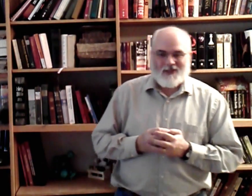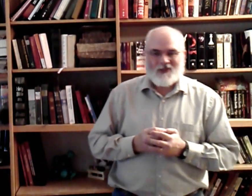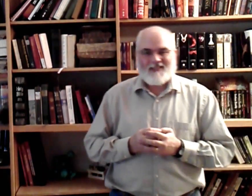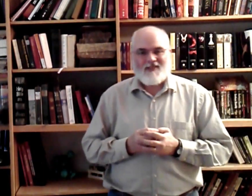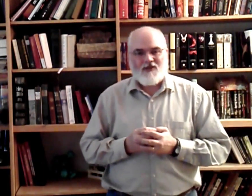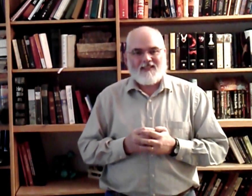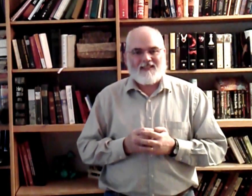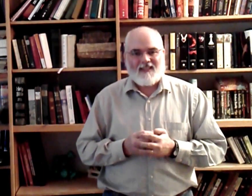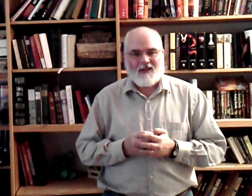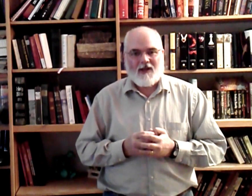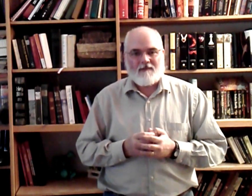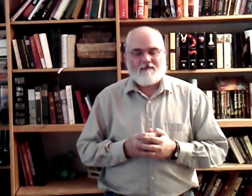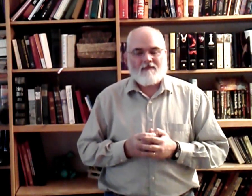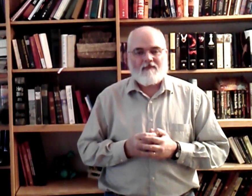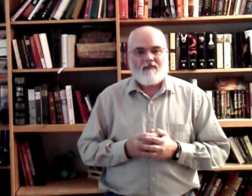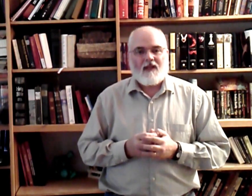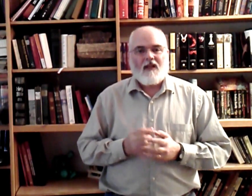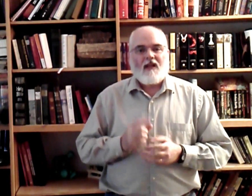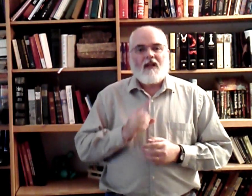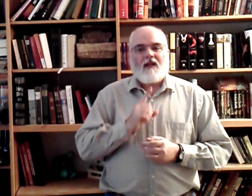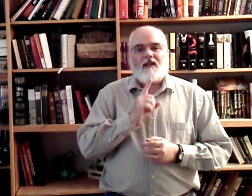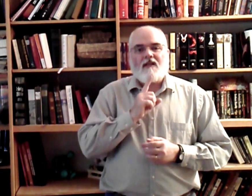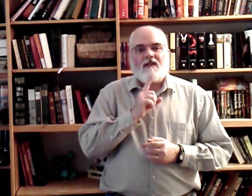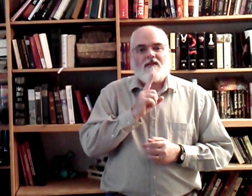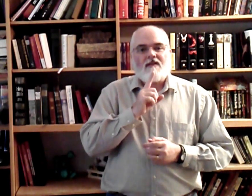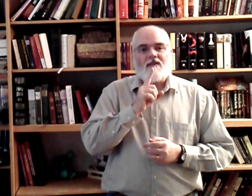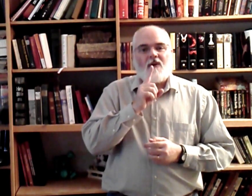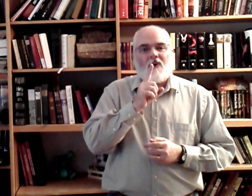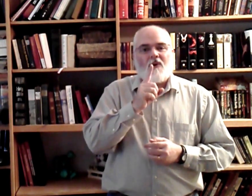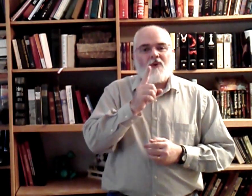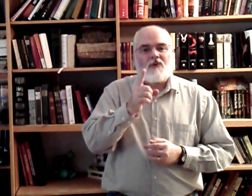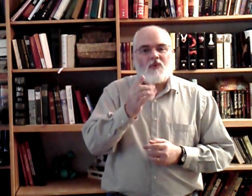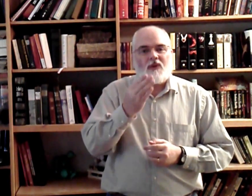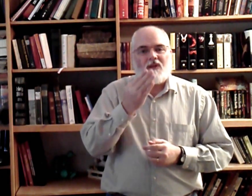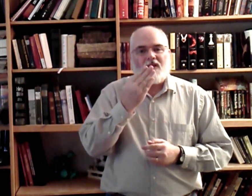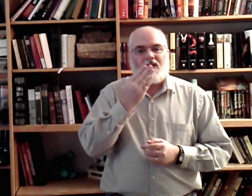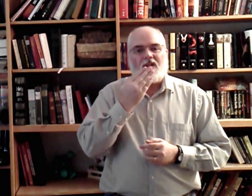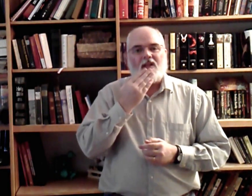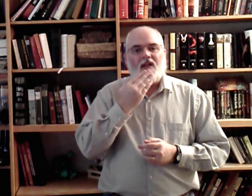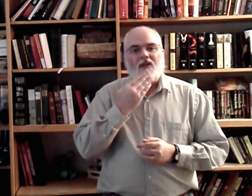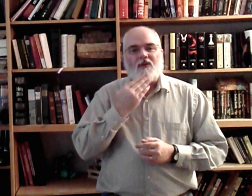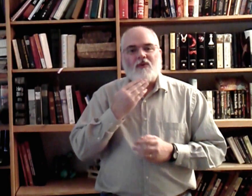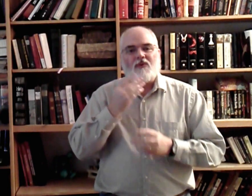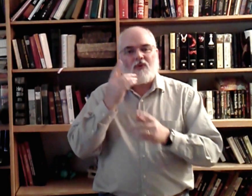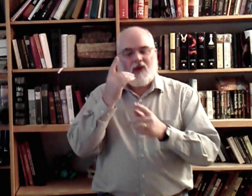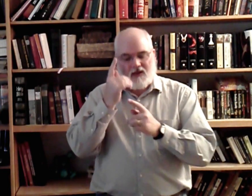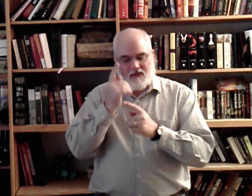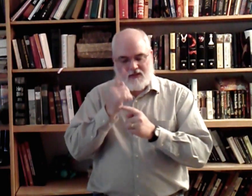to trust in Jesus." Here we go. "'Tis so sweet to trust